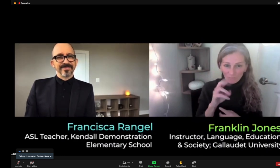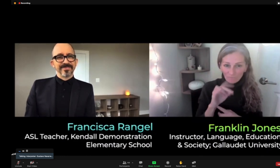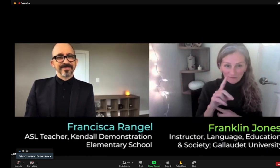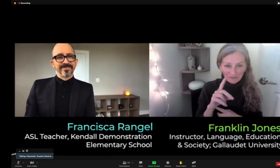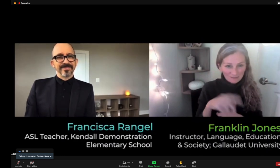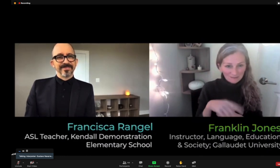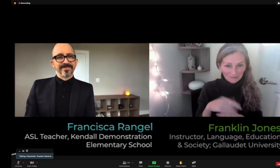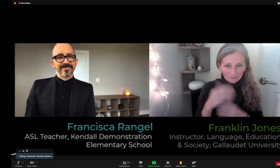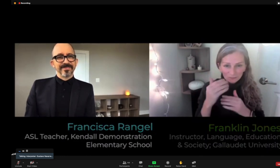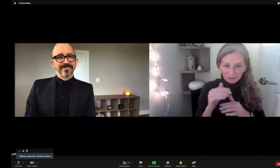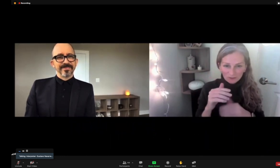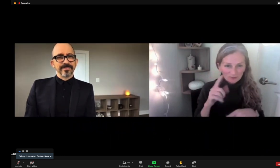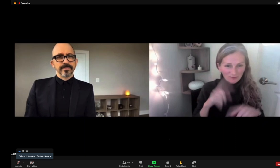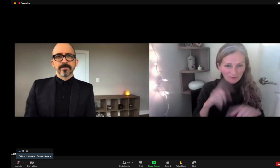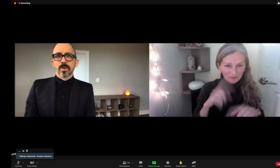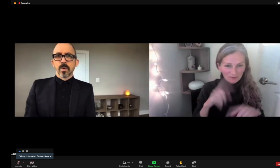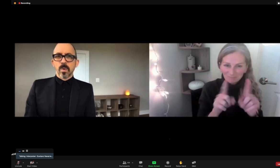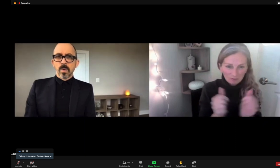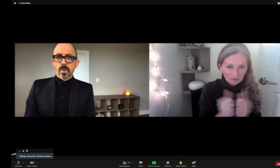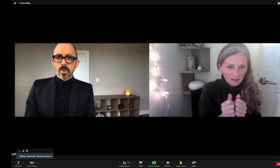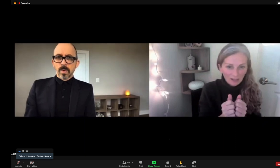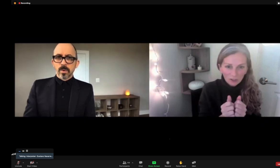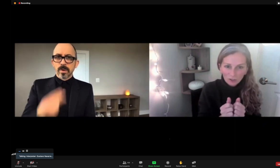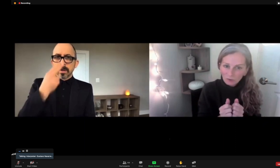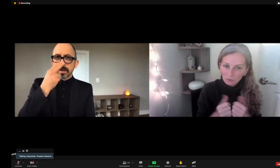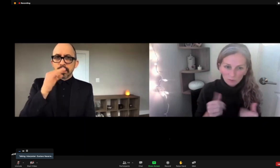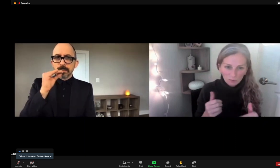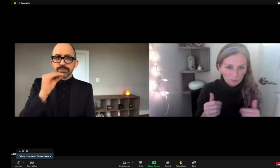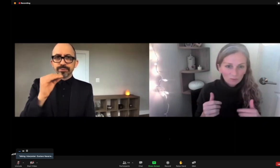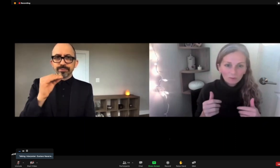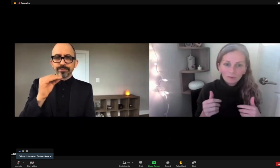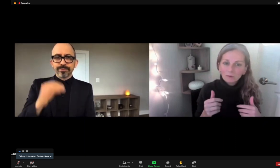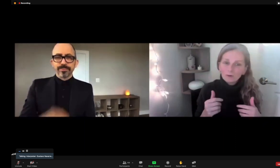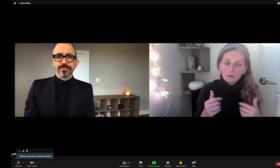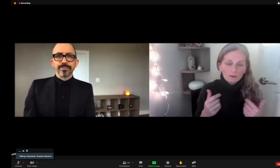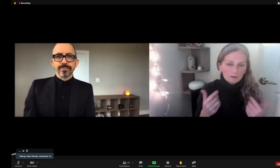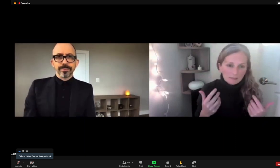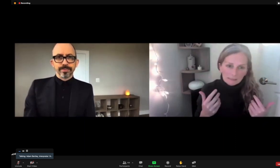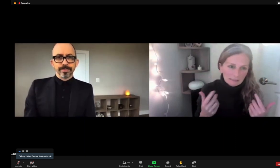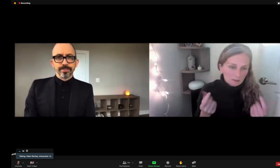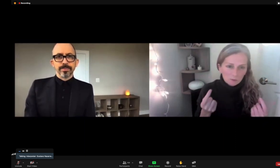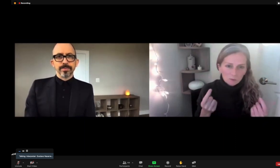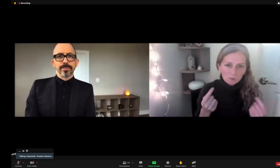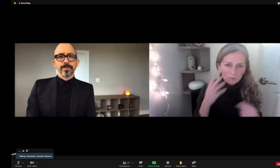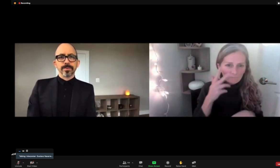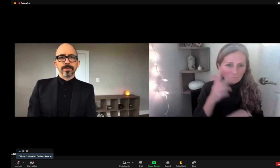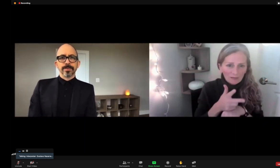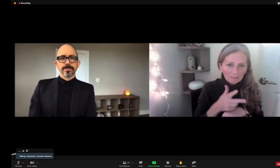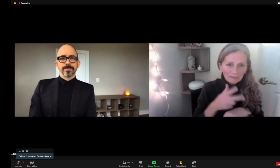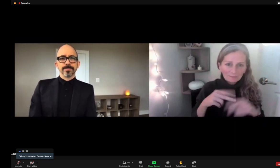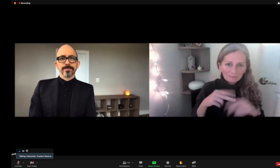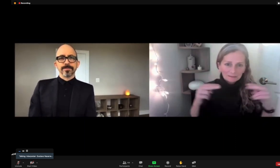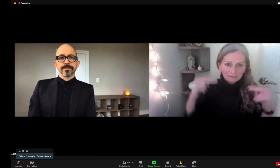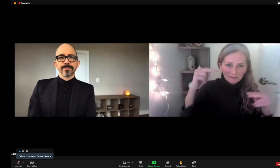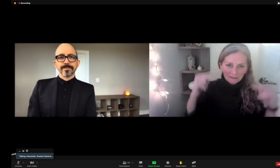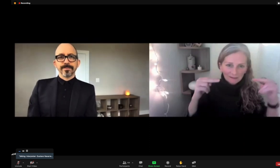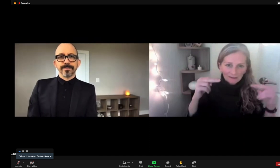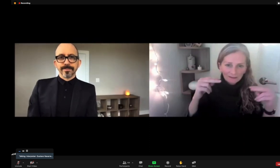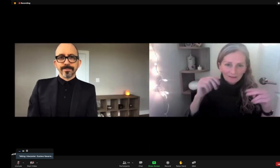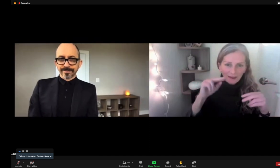absolutely fascinating, especially with the restrictions around COVID and not being together in the same room. Yeah. And being able to